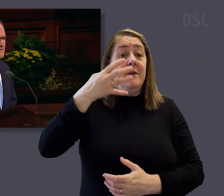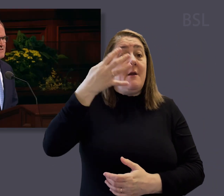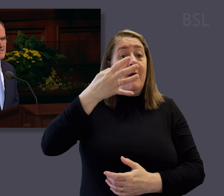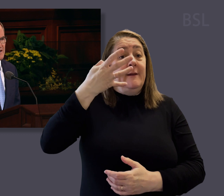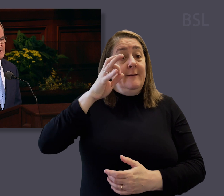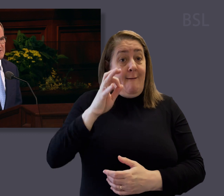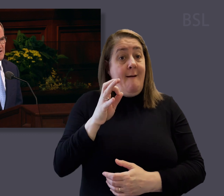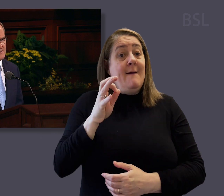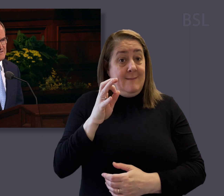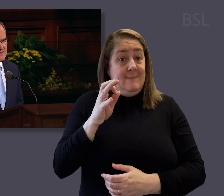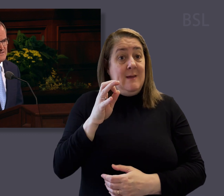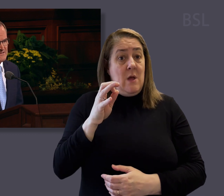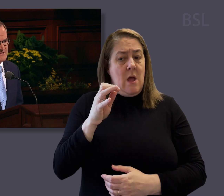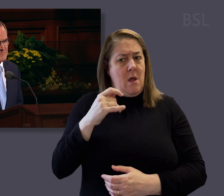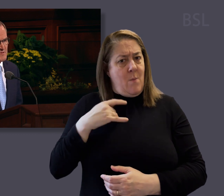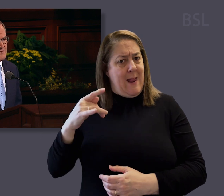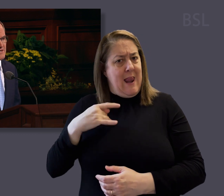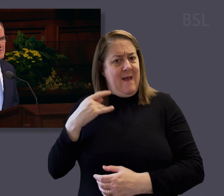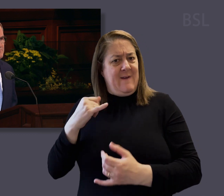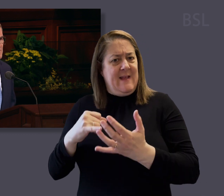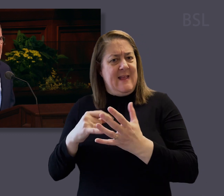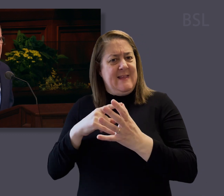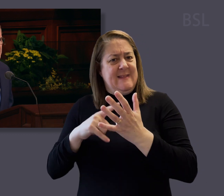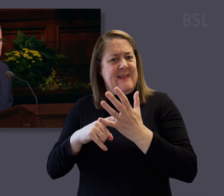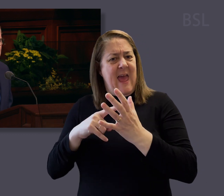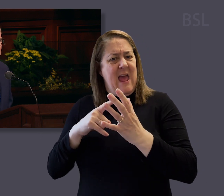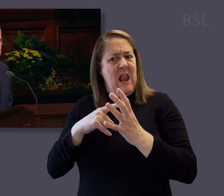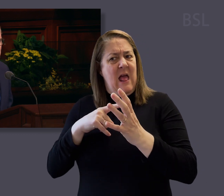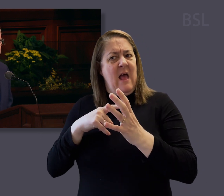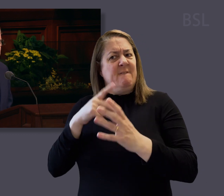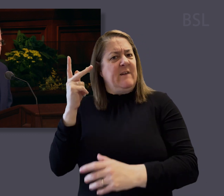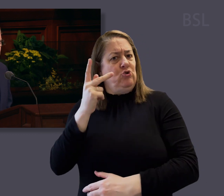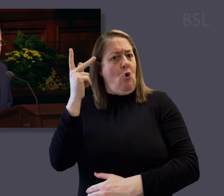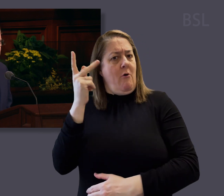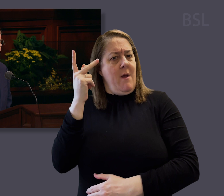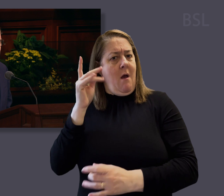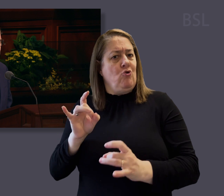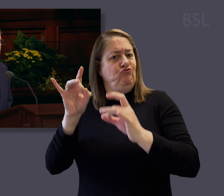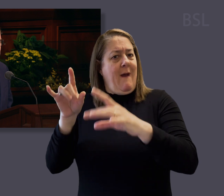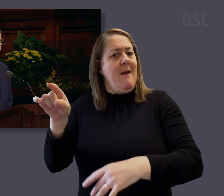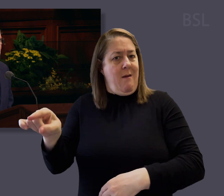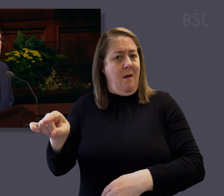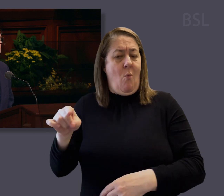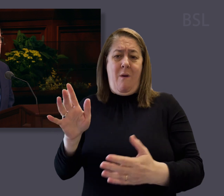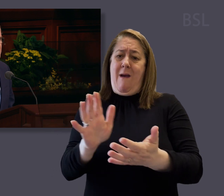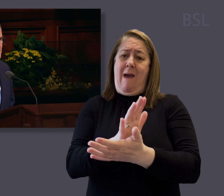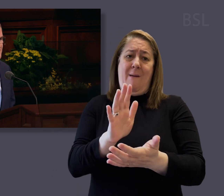In 1990, we were living in the small town of Sale in Victoria, Australia. We were happily busy with